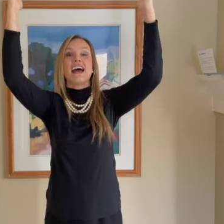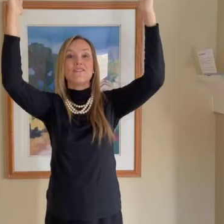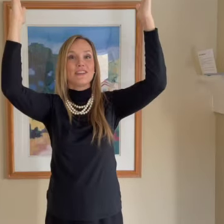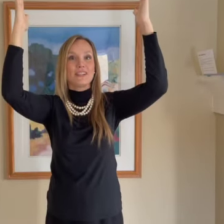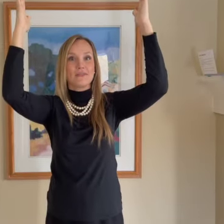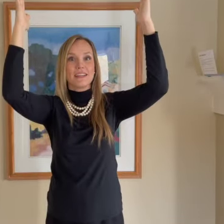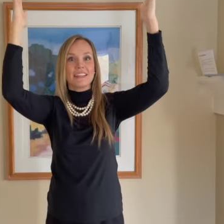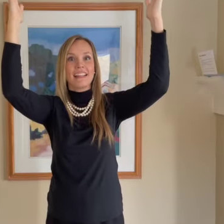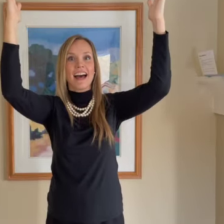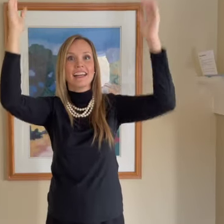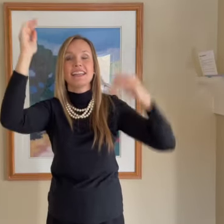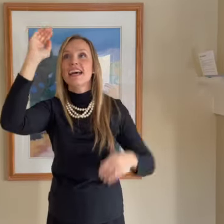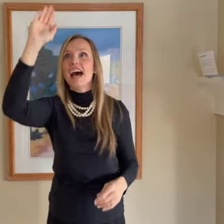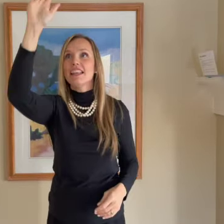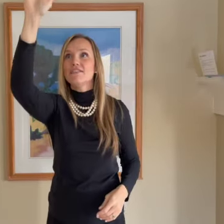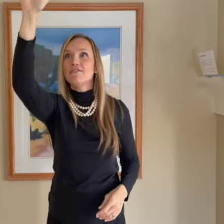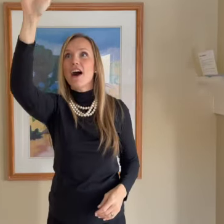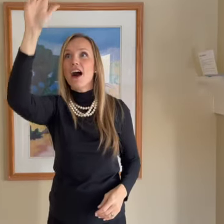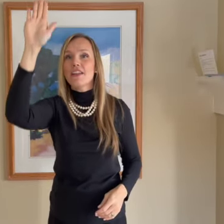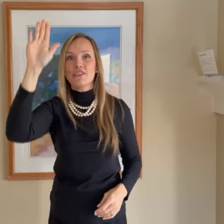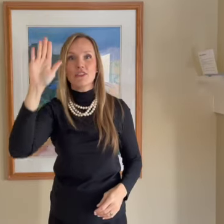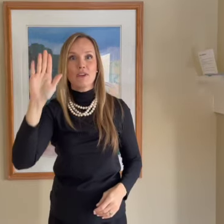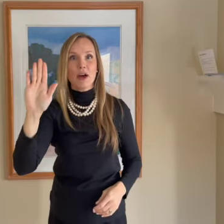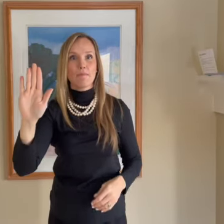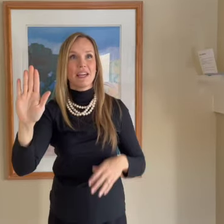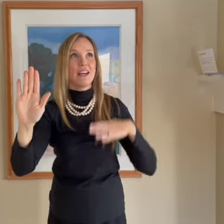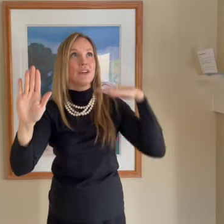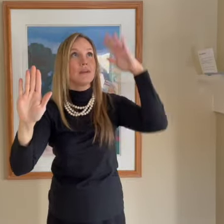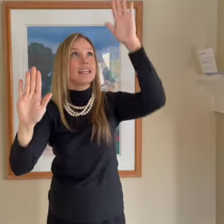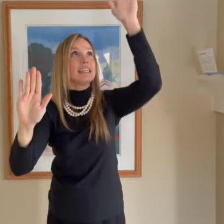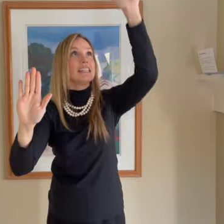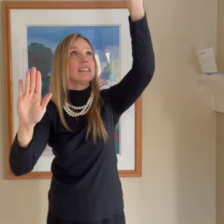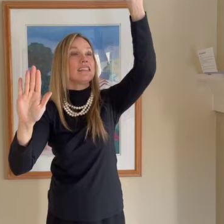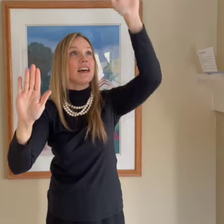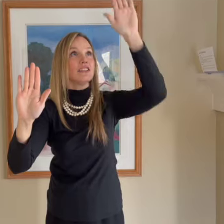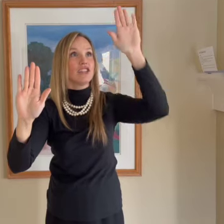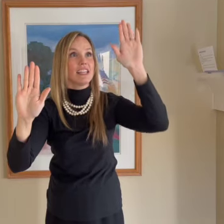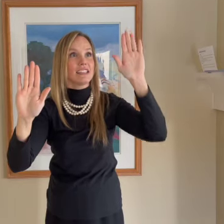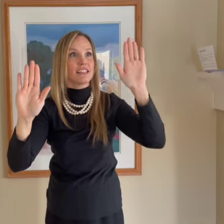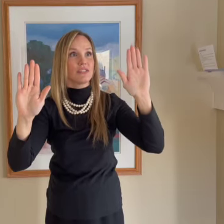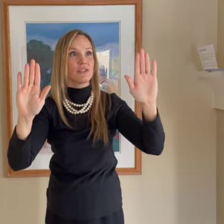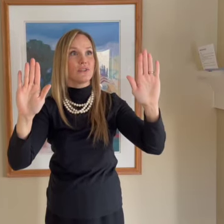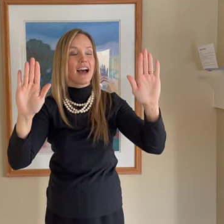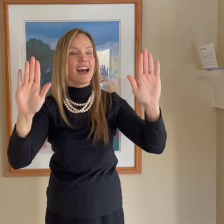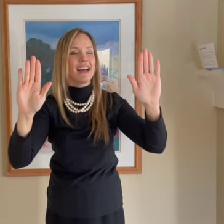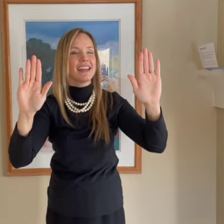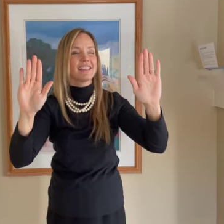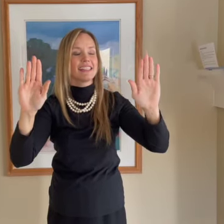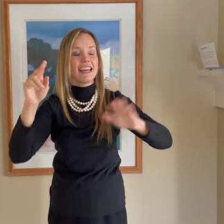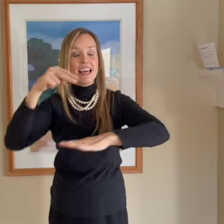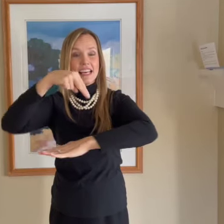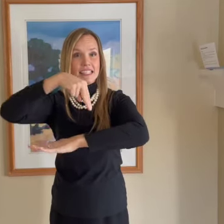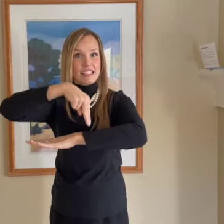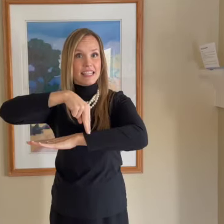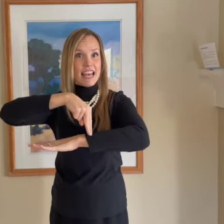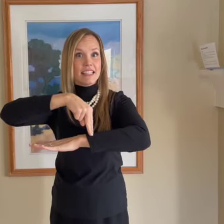filled with light, and the Father appeared with his Son, Jesus Christ, standing